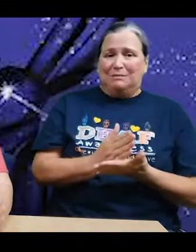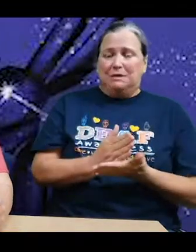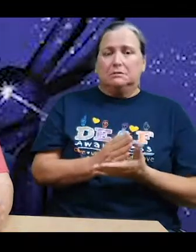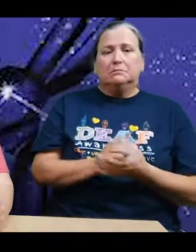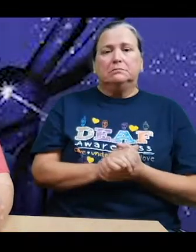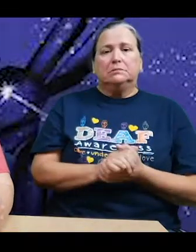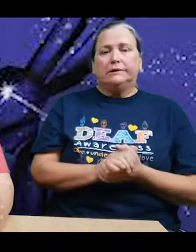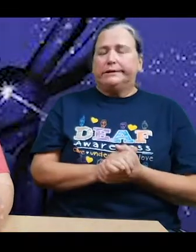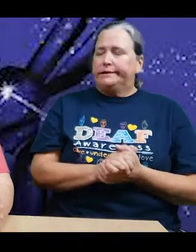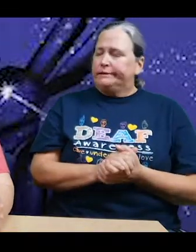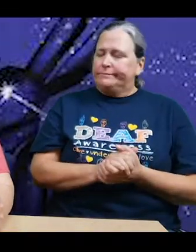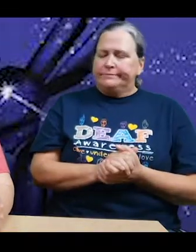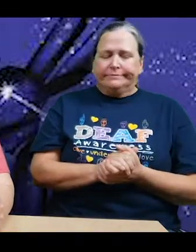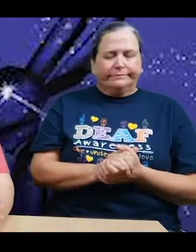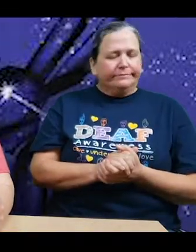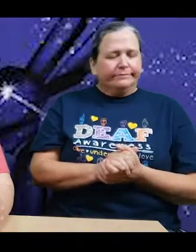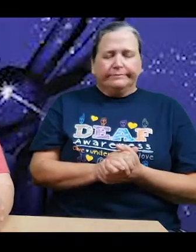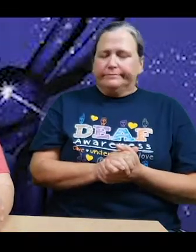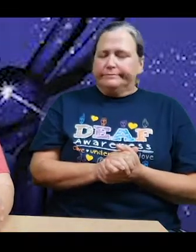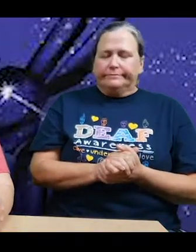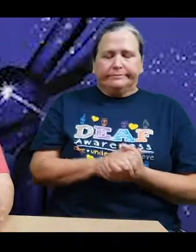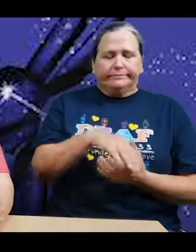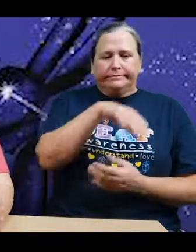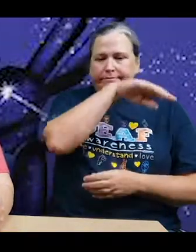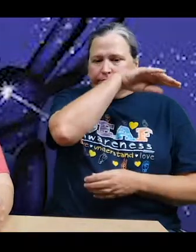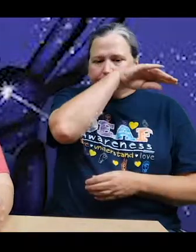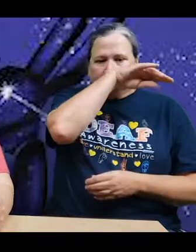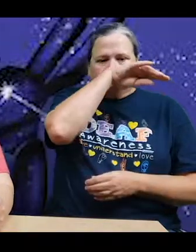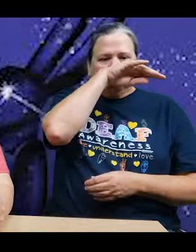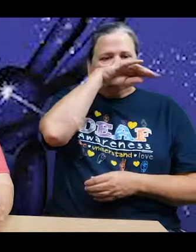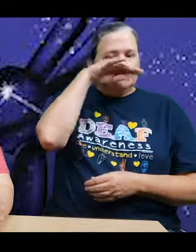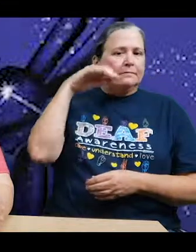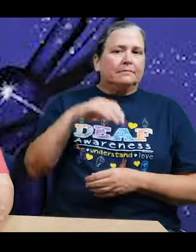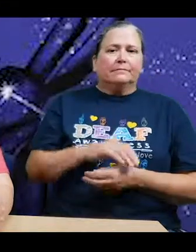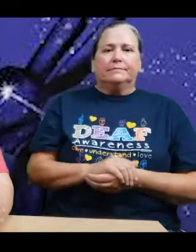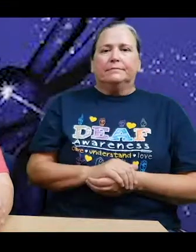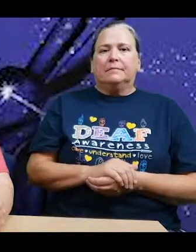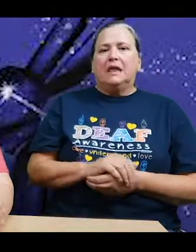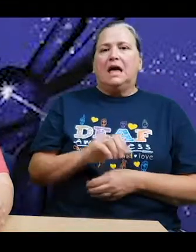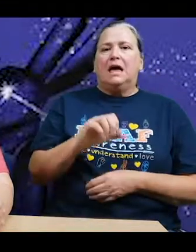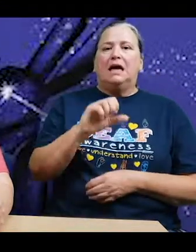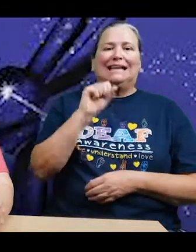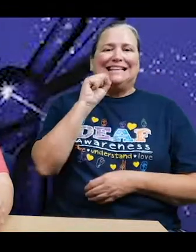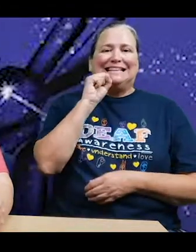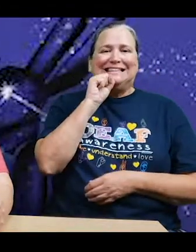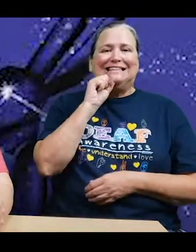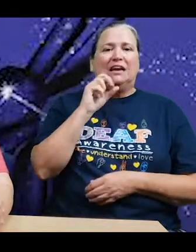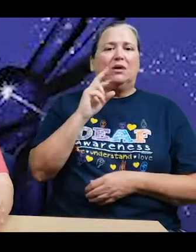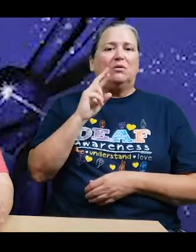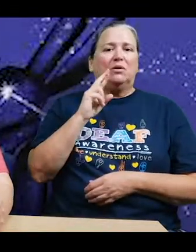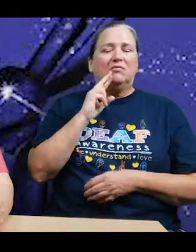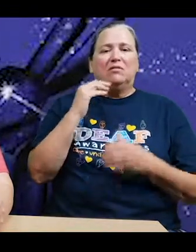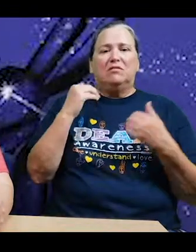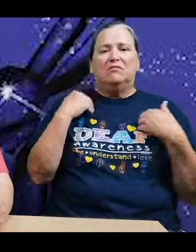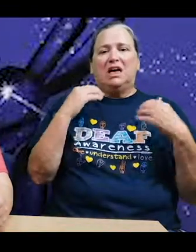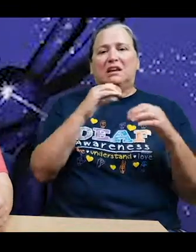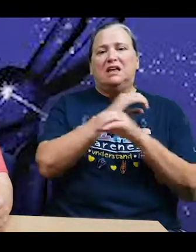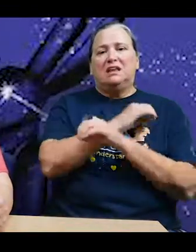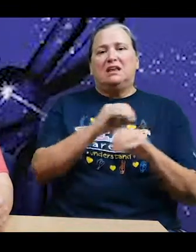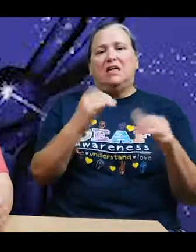and shook his head and wiped his nose once with the back of his hand. And Sarah Ruth ain't had nothing to play with since.